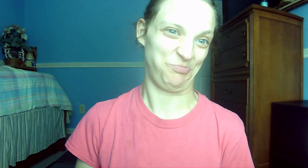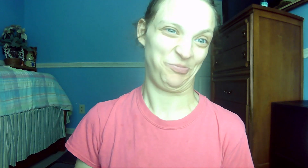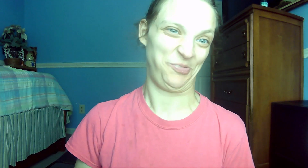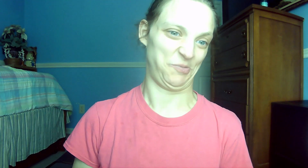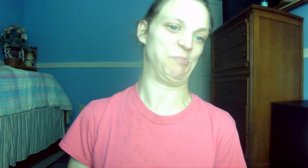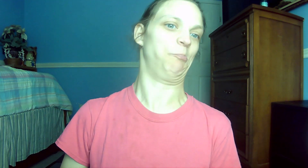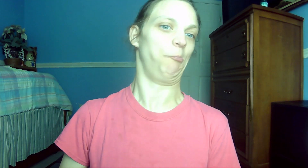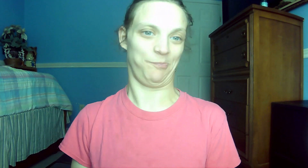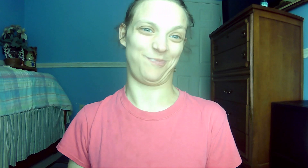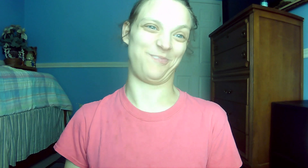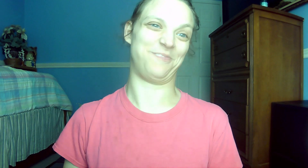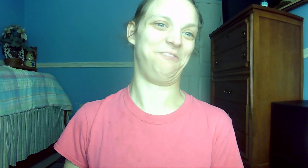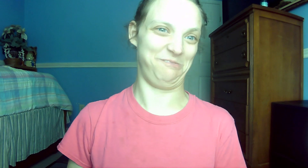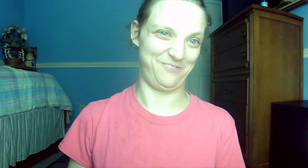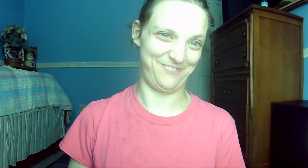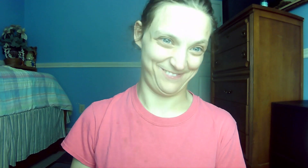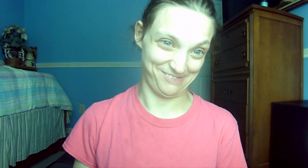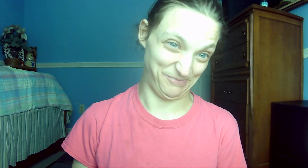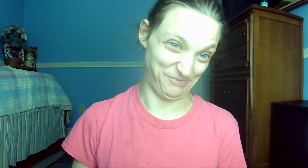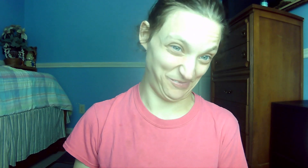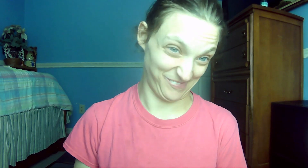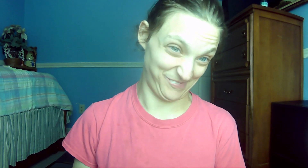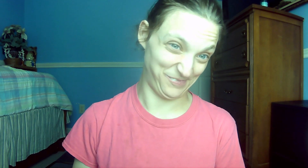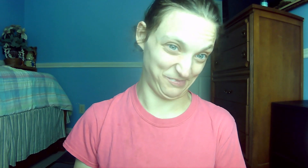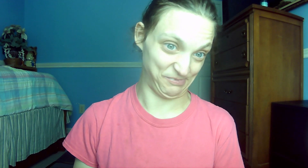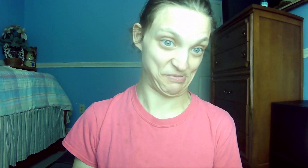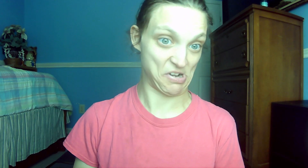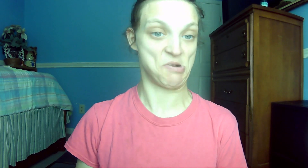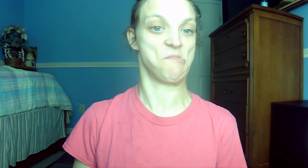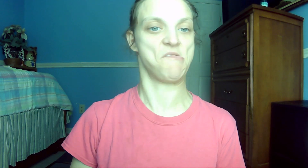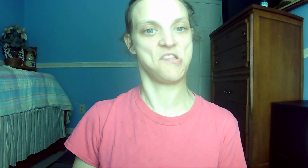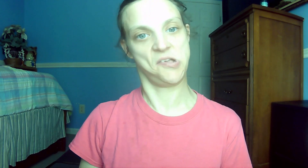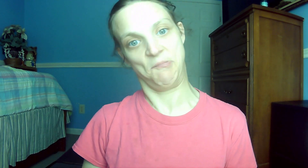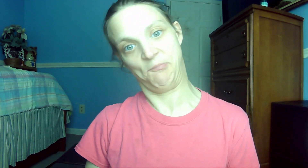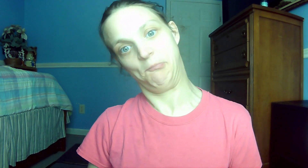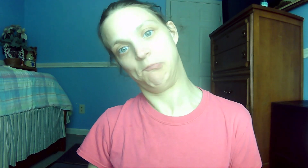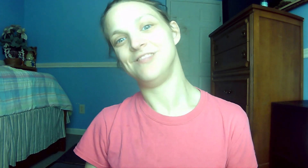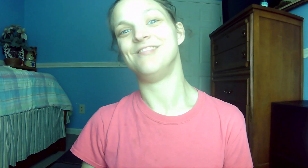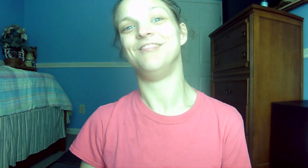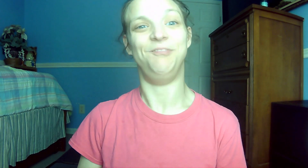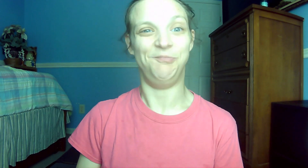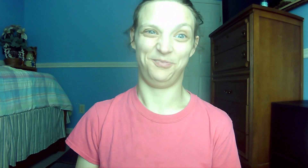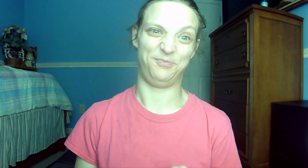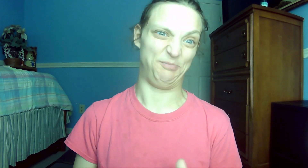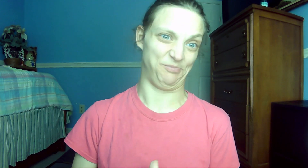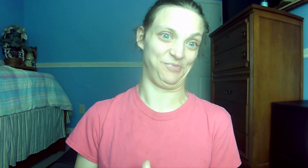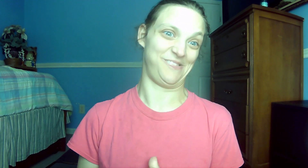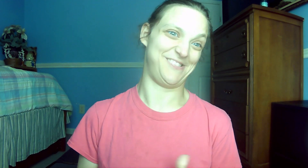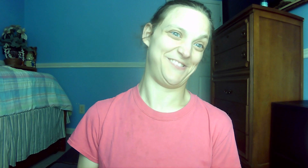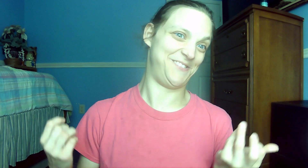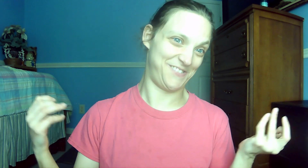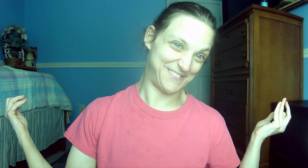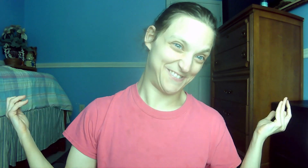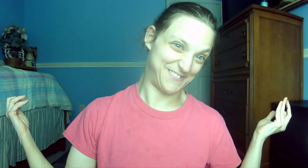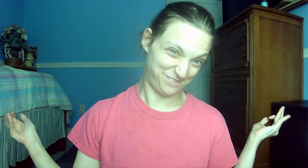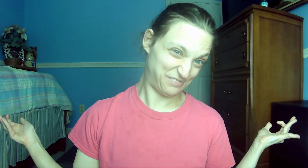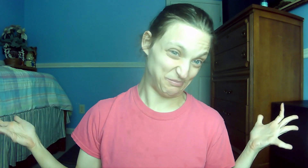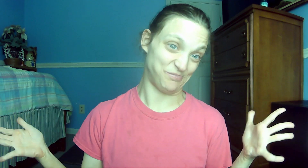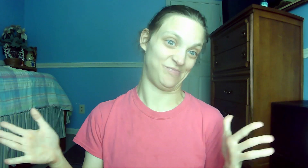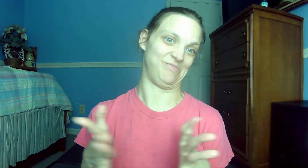him, for he cares for you. 79. Hebrews 12.1 Therefore, since we are surrounded by such a